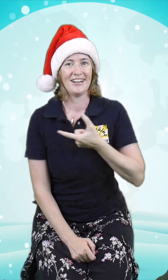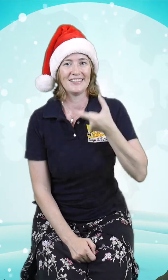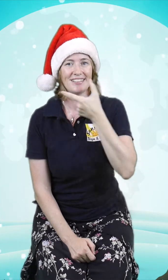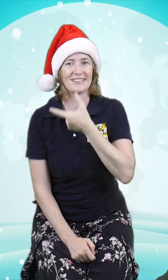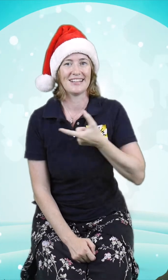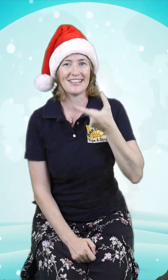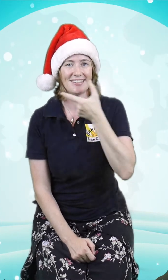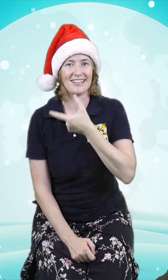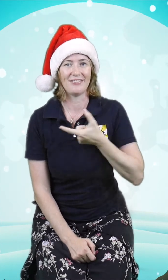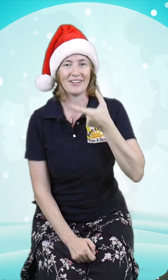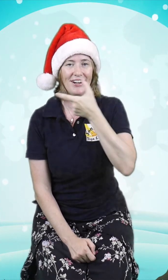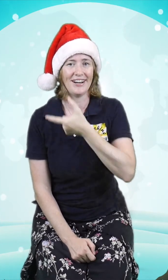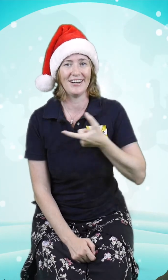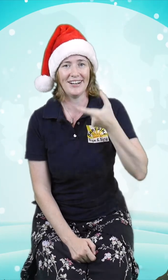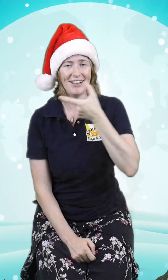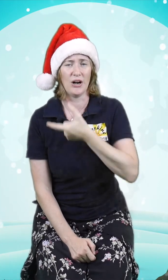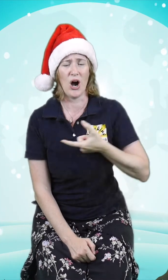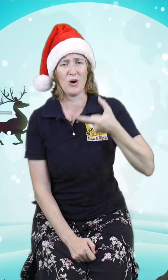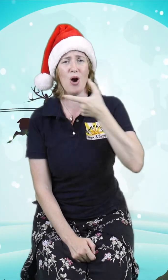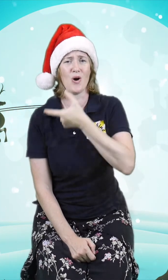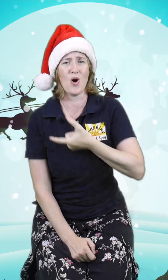So it's like Santa's laughing. Ha, ha, ha! Ho, ho, ho!